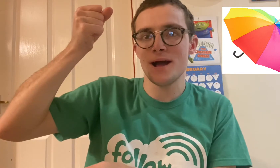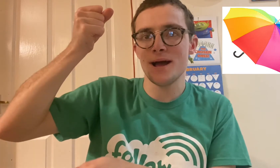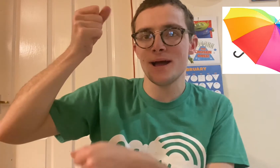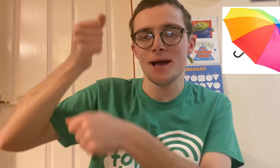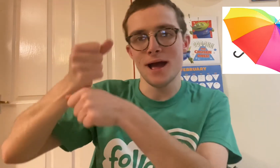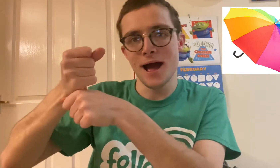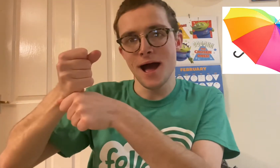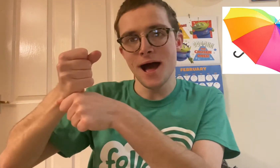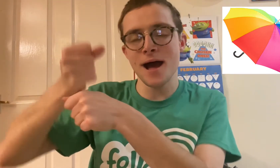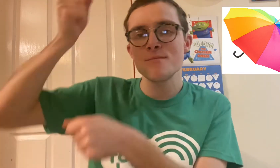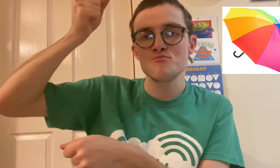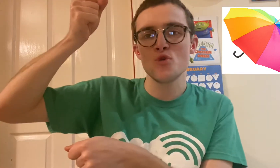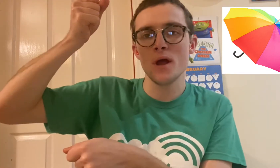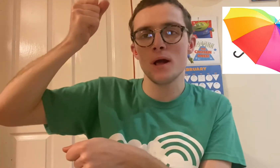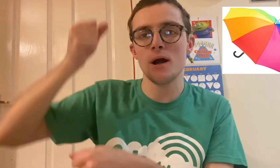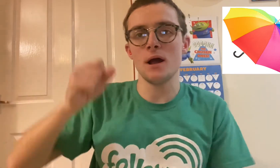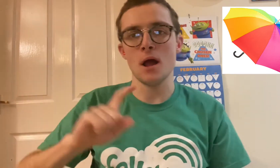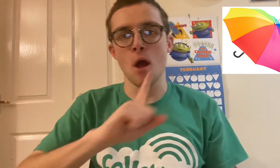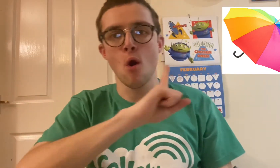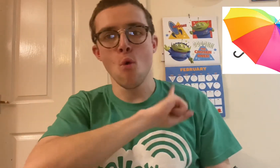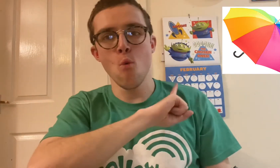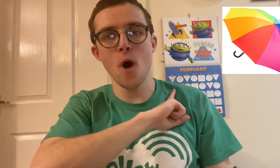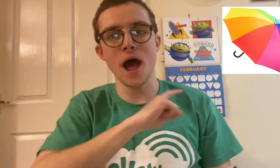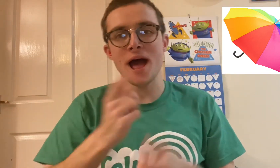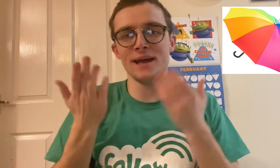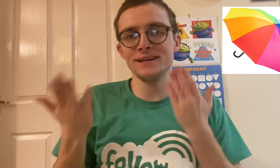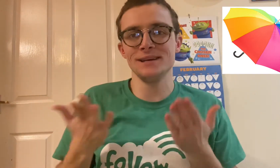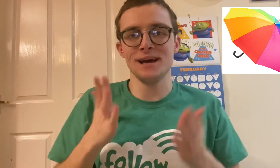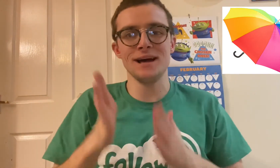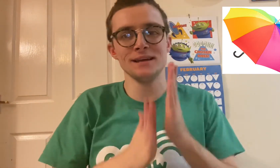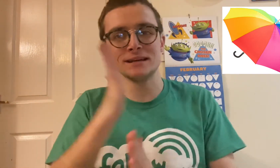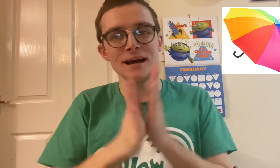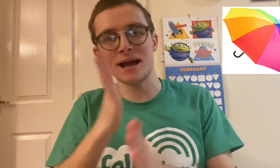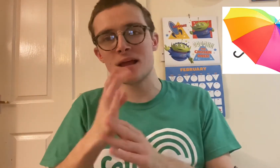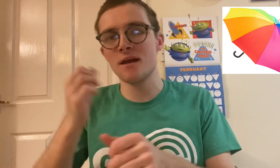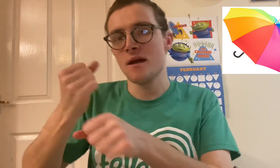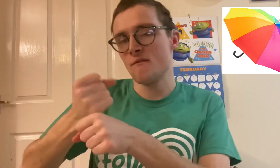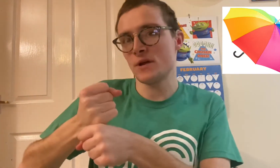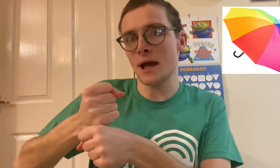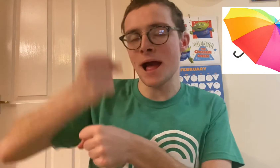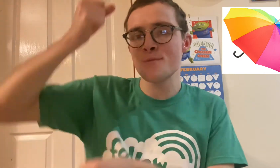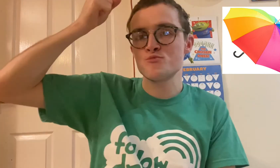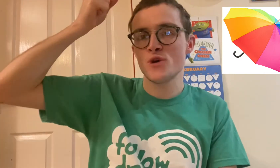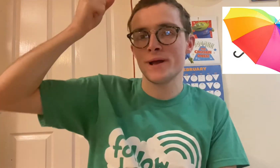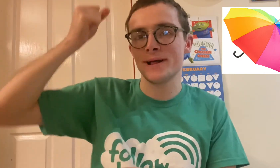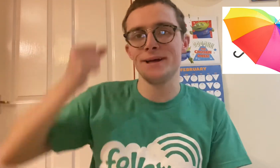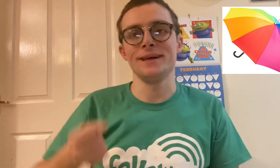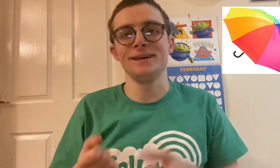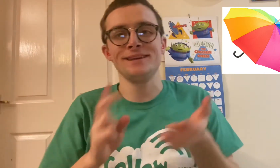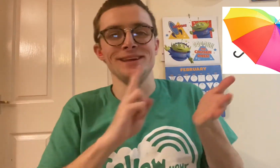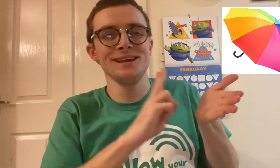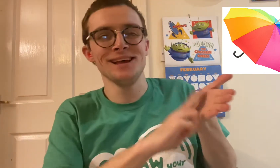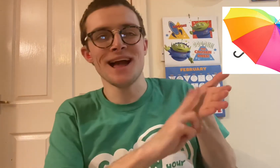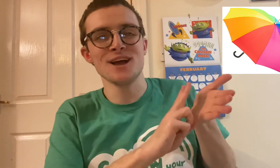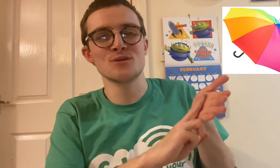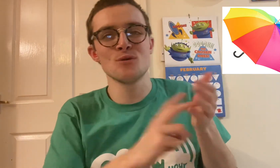I've been a... Why? Because I've got it. Because I've been a... It's not true.